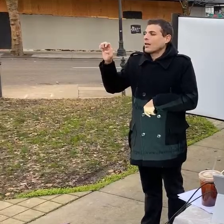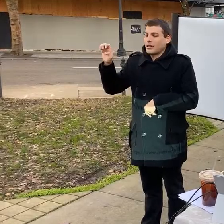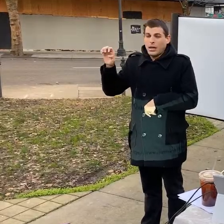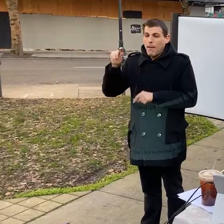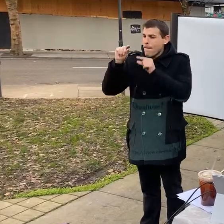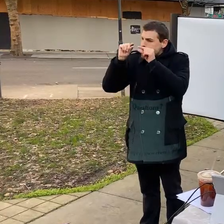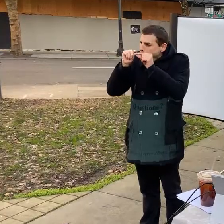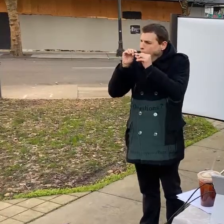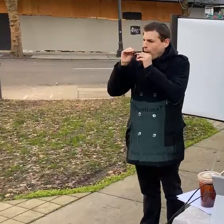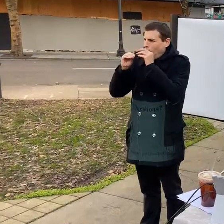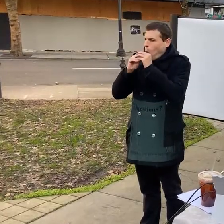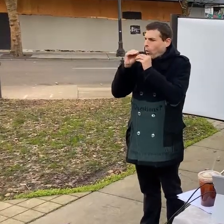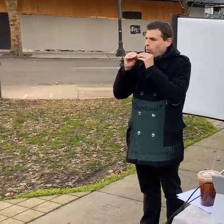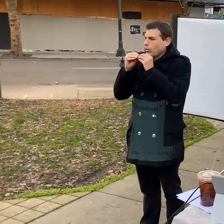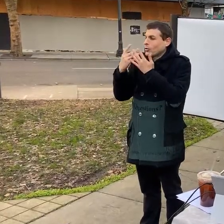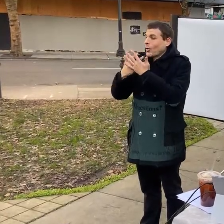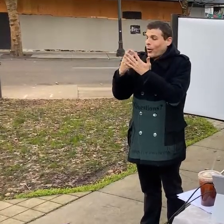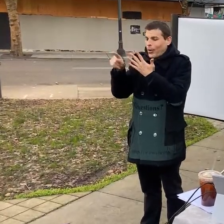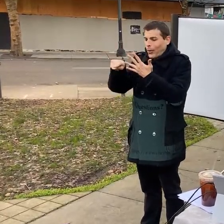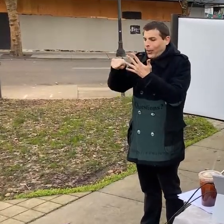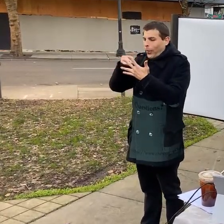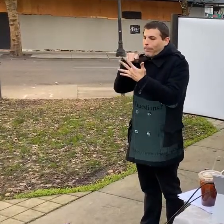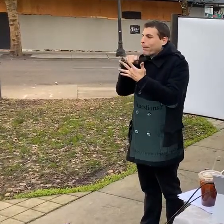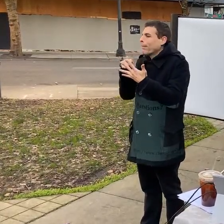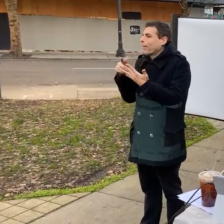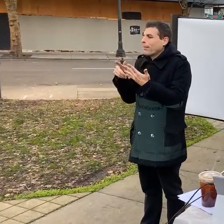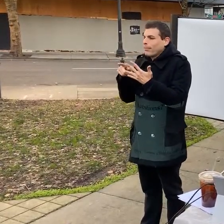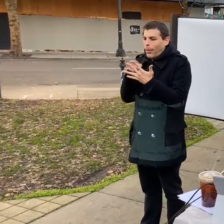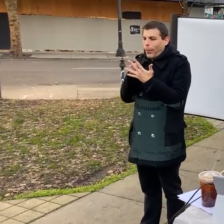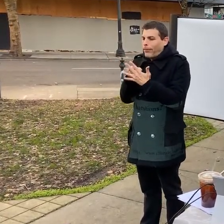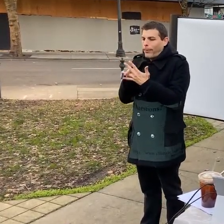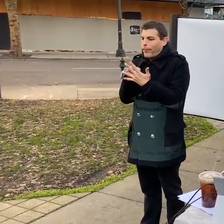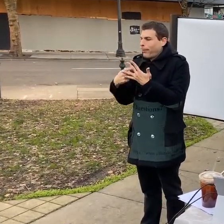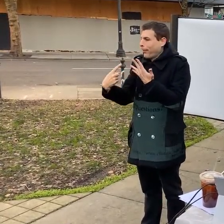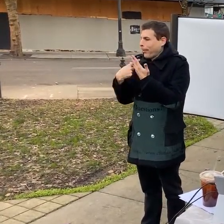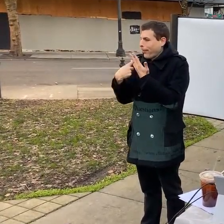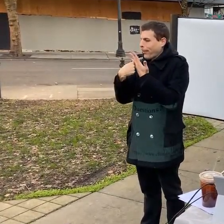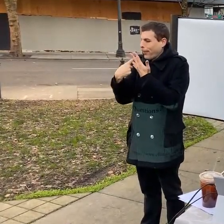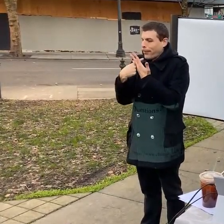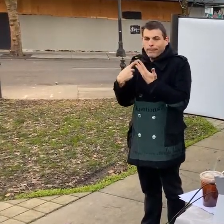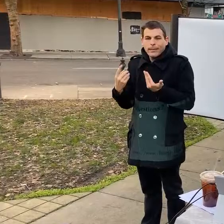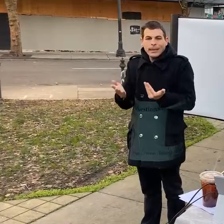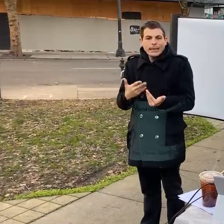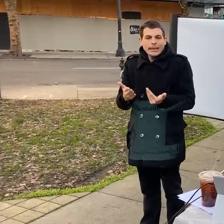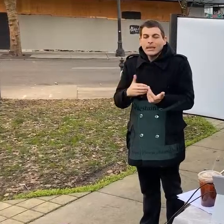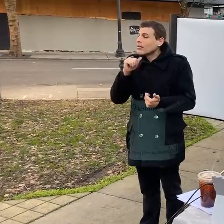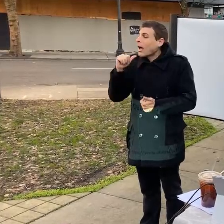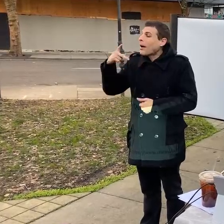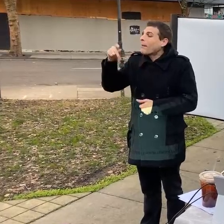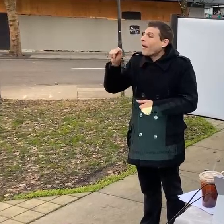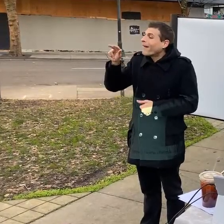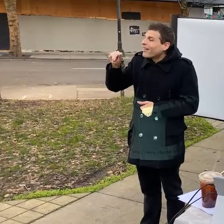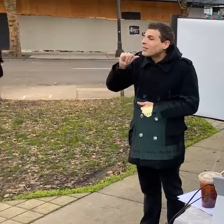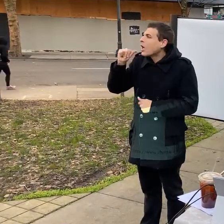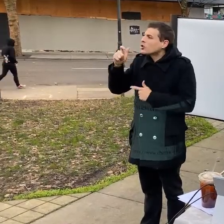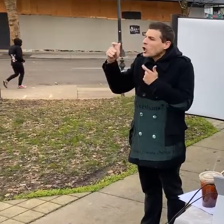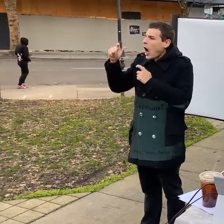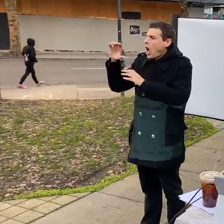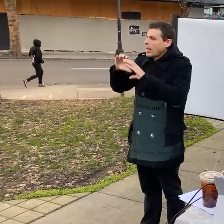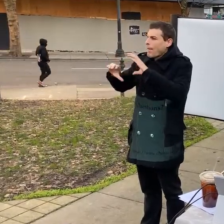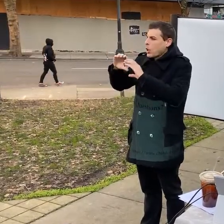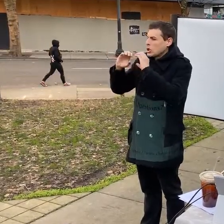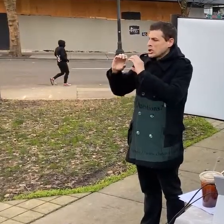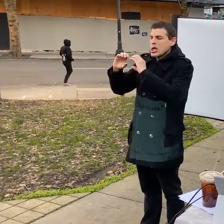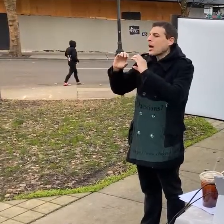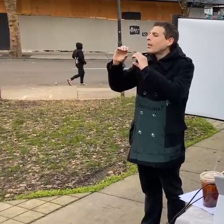molecules right we're not talking about cs or you know lava or that kind of stuff they're like bigger chemicals we're talking